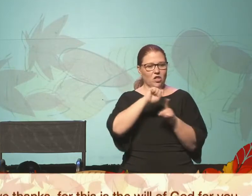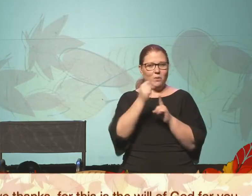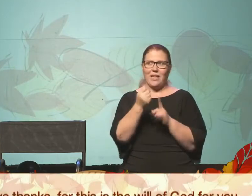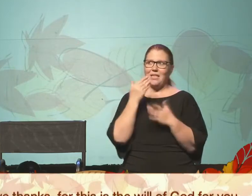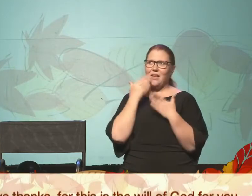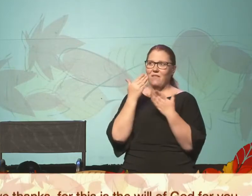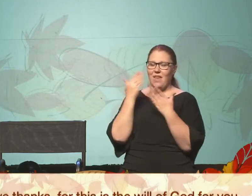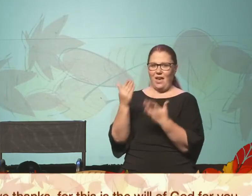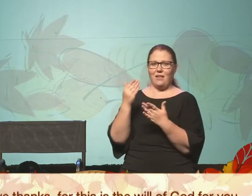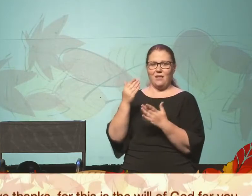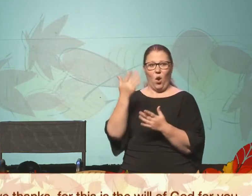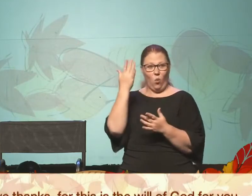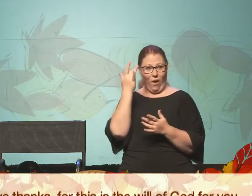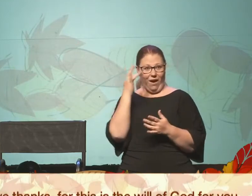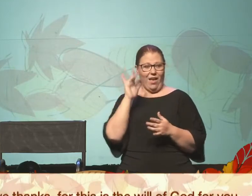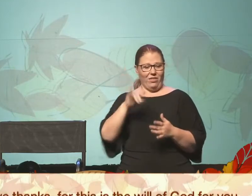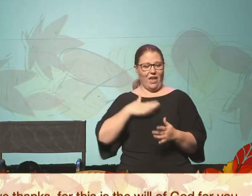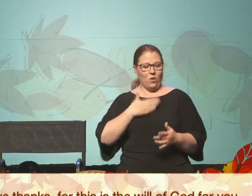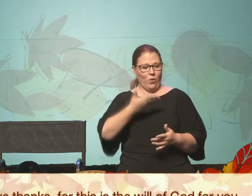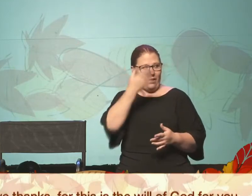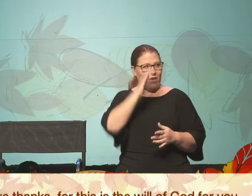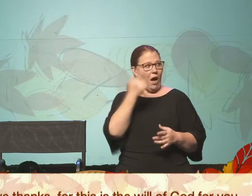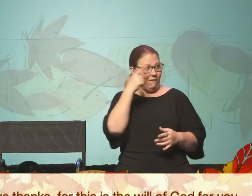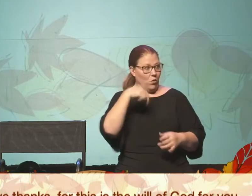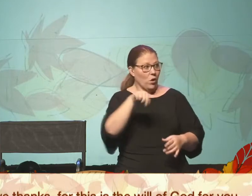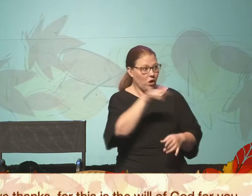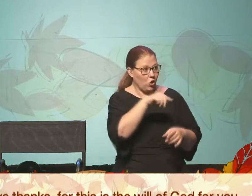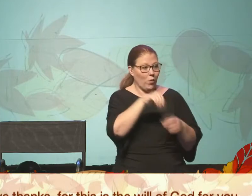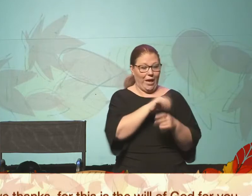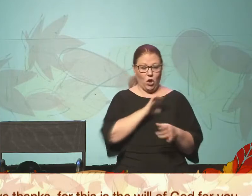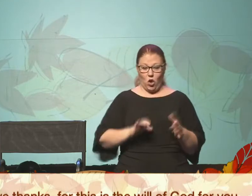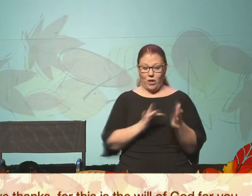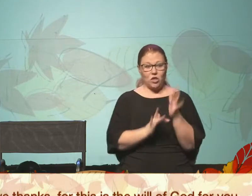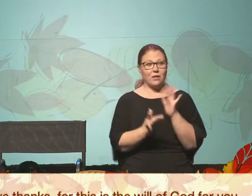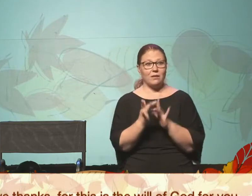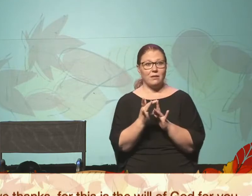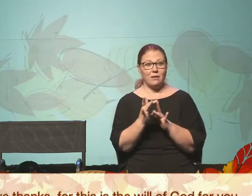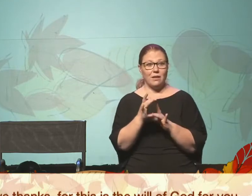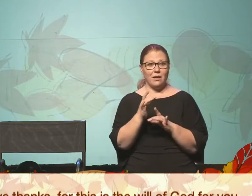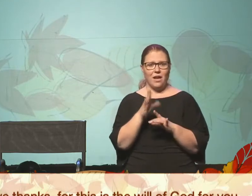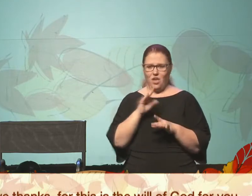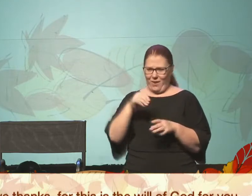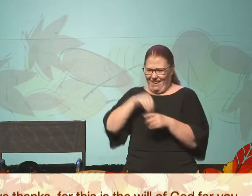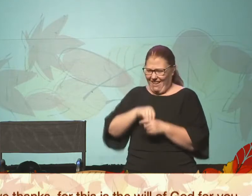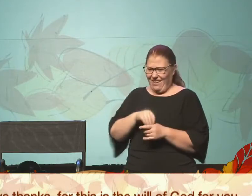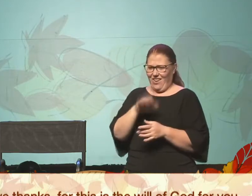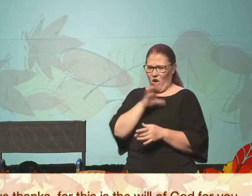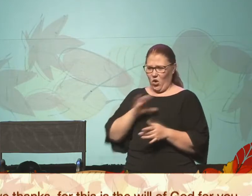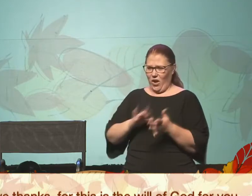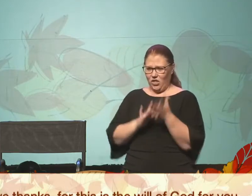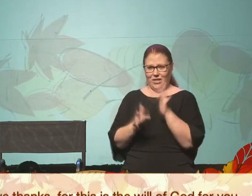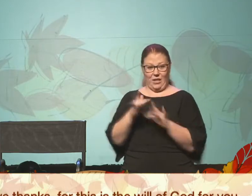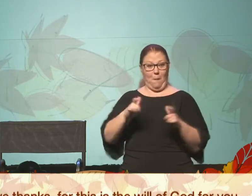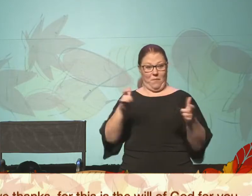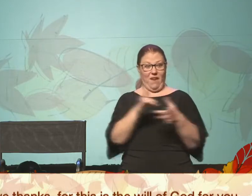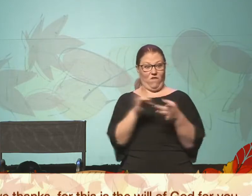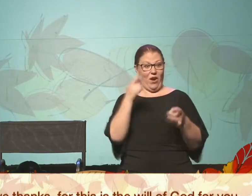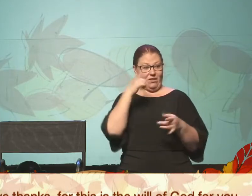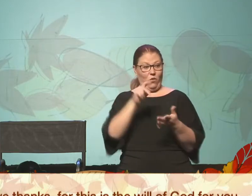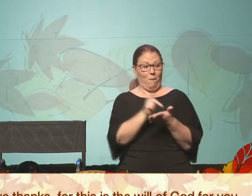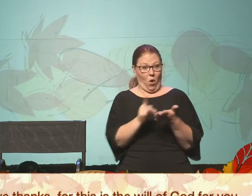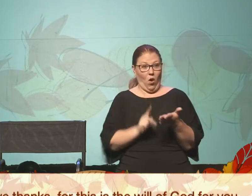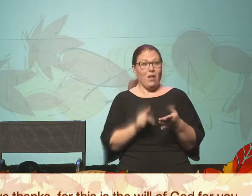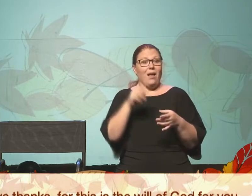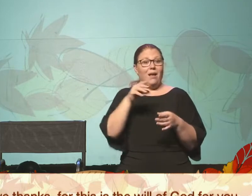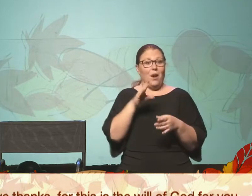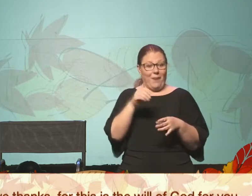thanks, for this is the will of God for you in Christ Jesus. So to be in Christ Jesus, which is a huge phrase for Paul, to be in